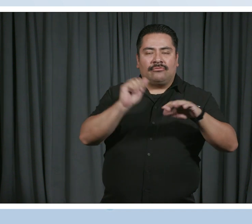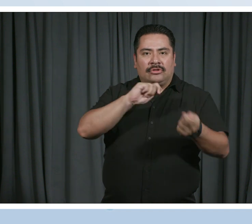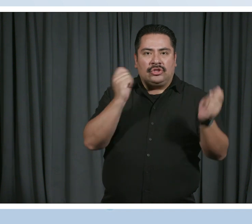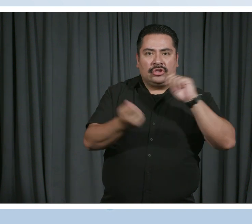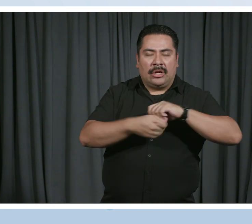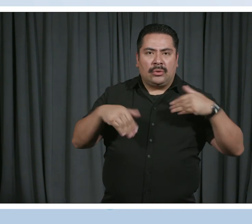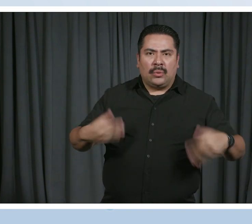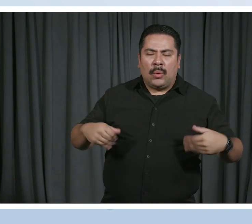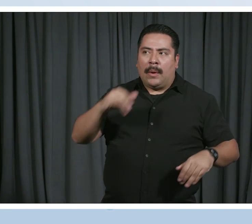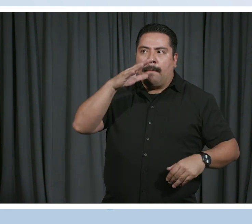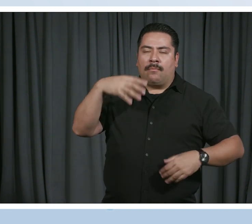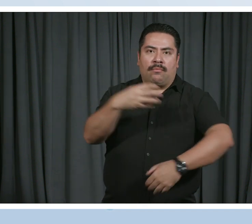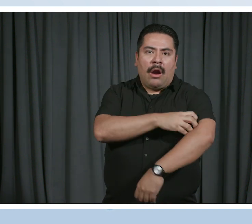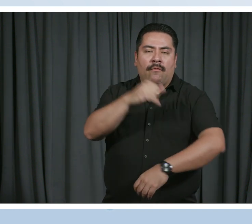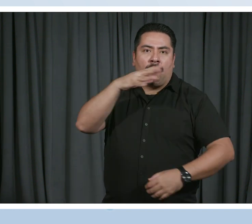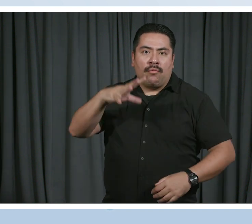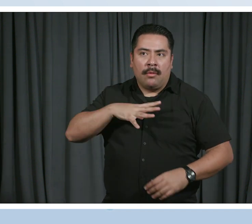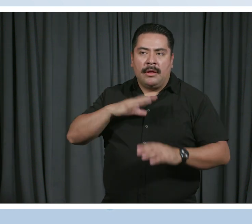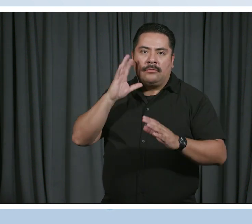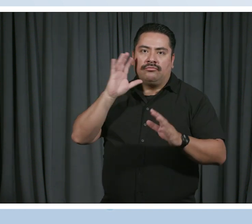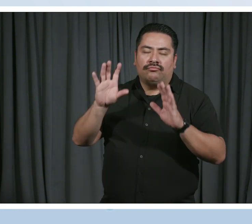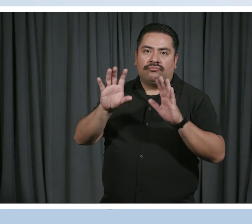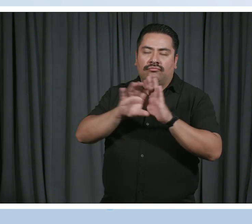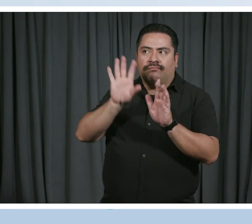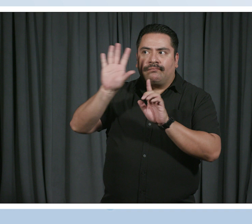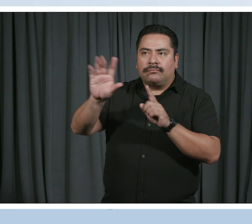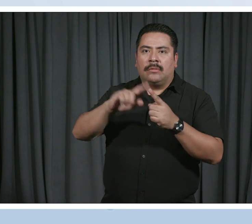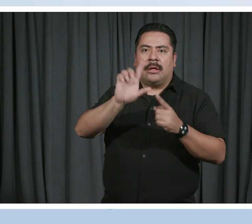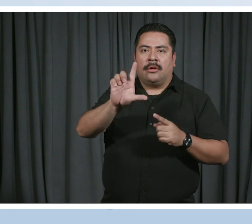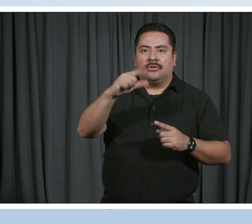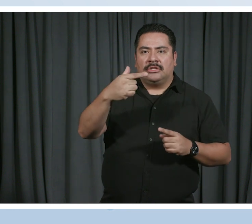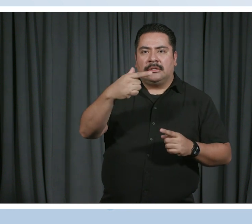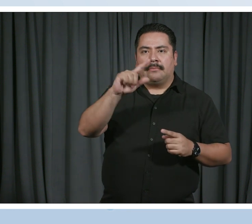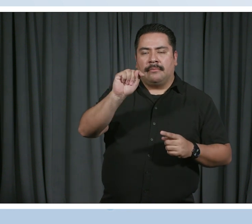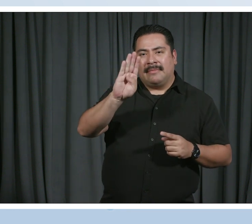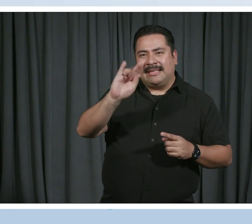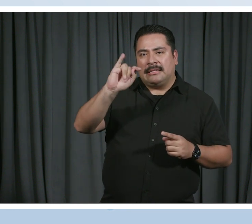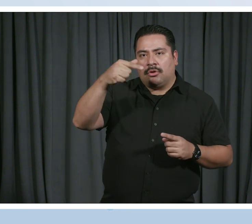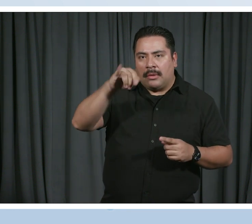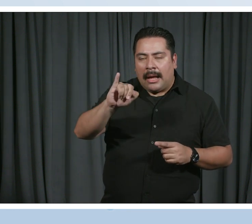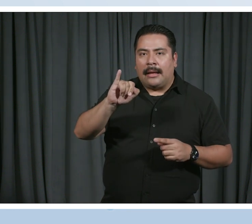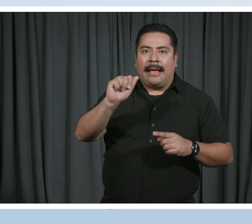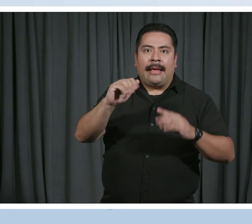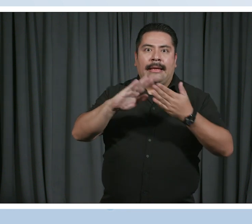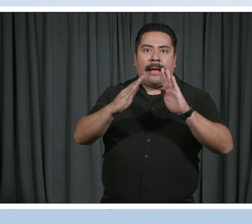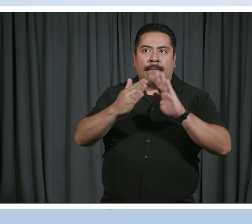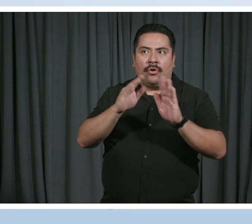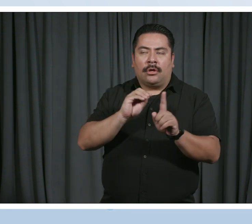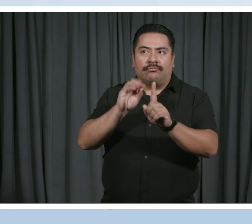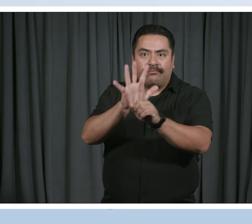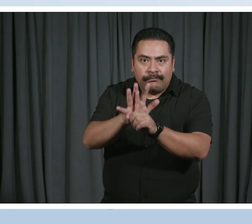images of women, members of the LGBTQIA community, and those who have historically been excluded are